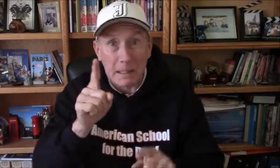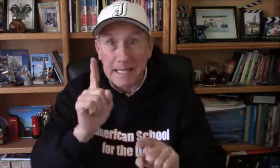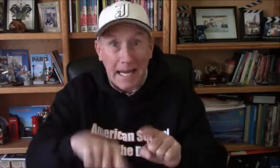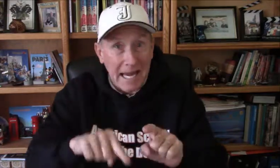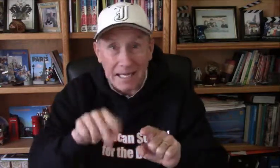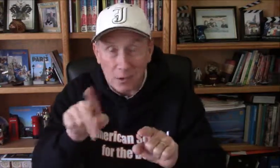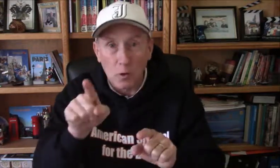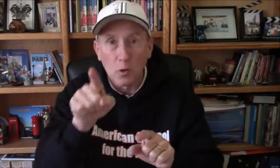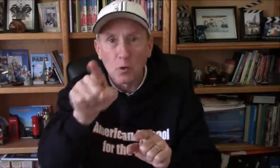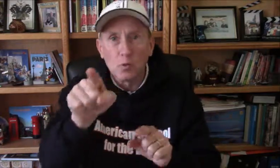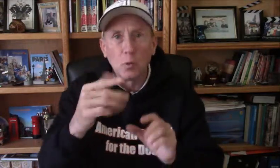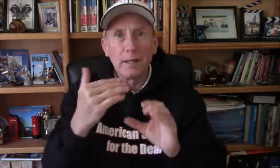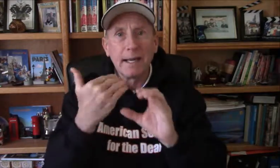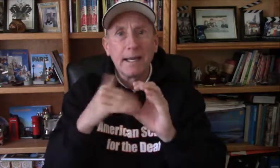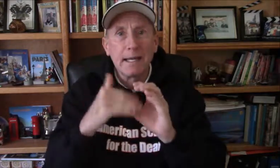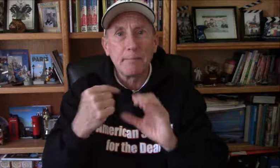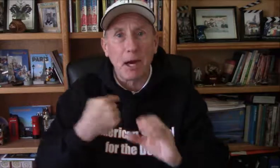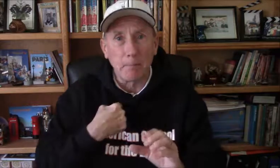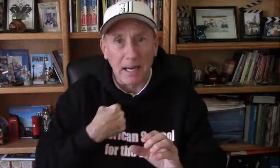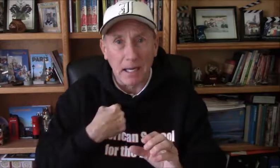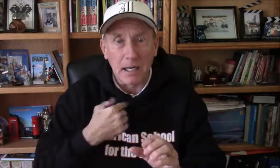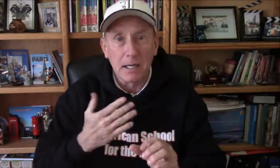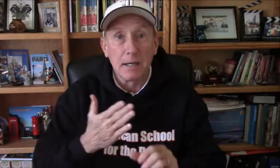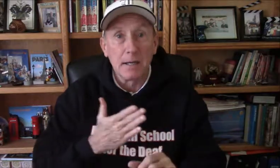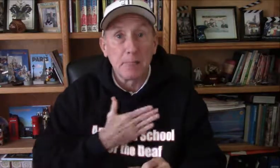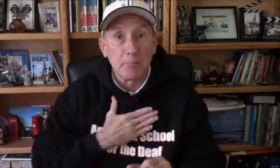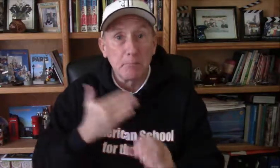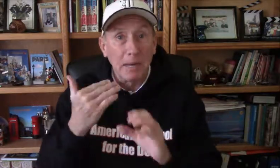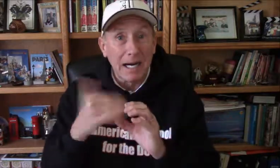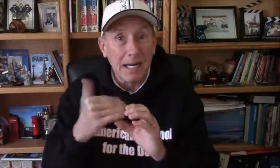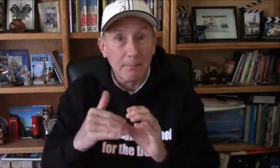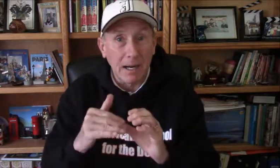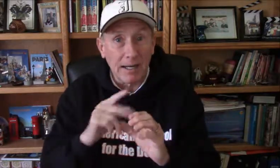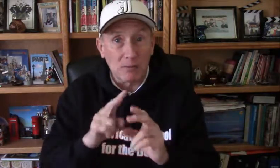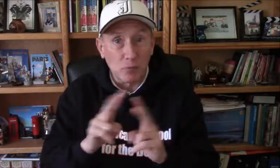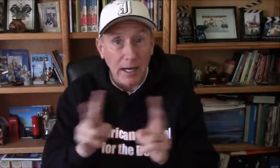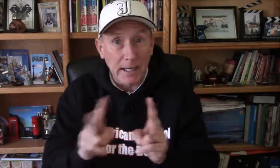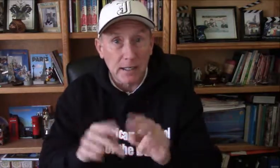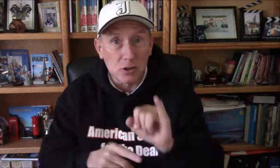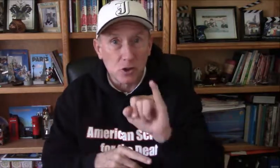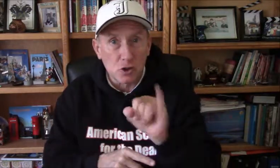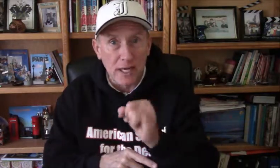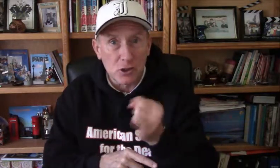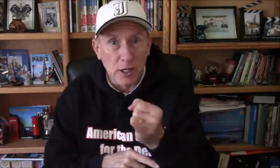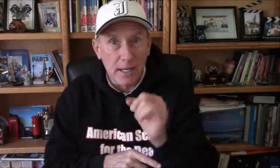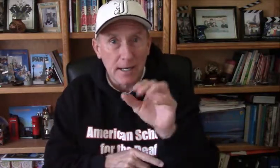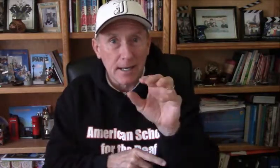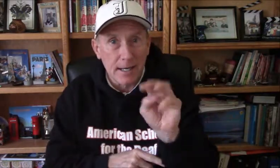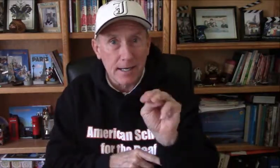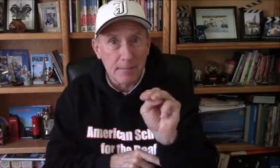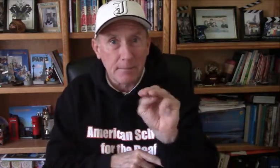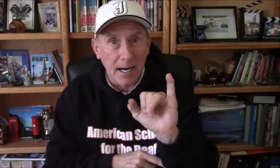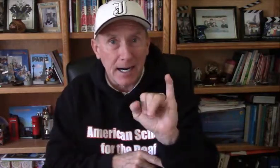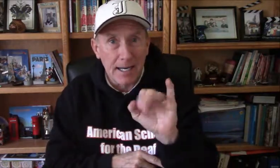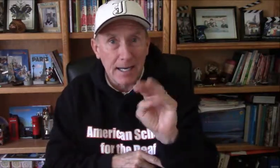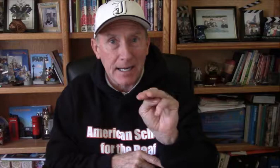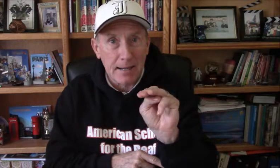can't do it, you email me. My email is ready. It's jjmim